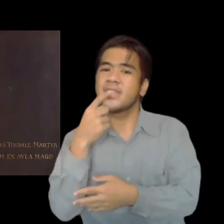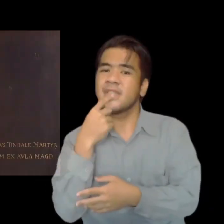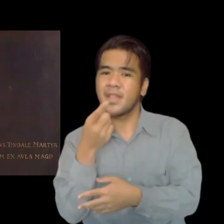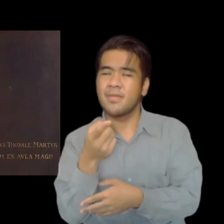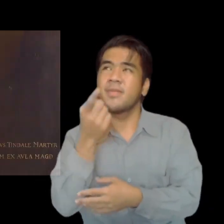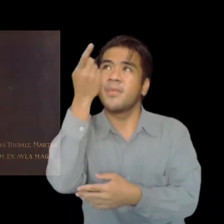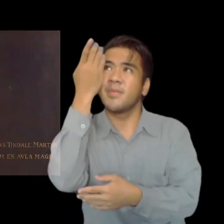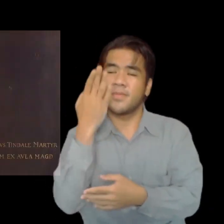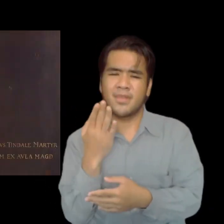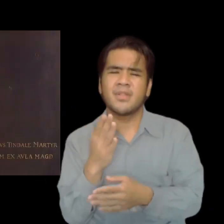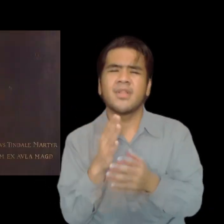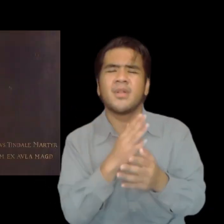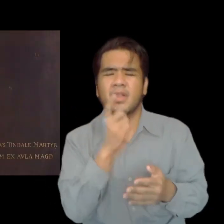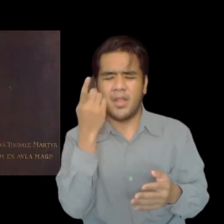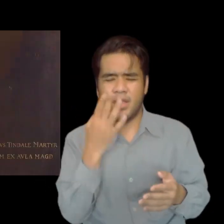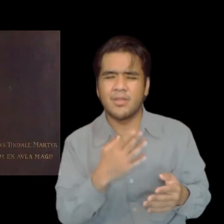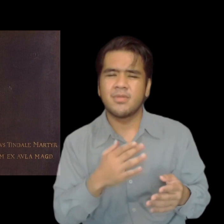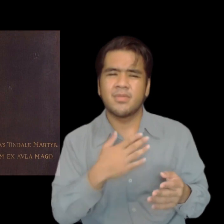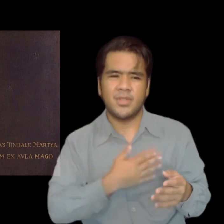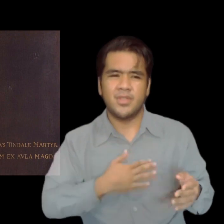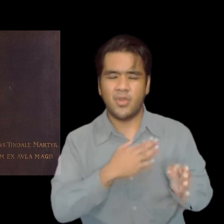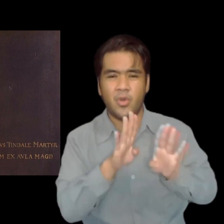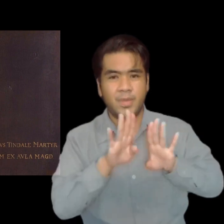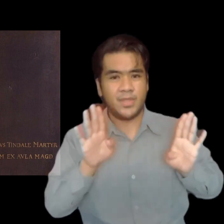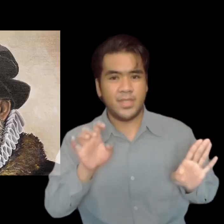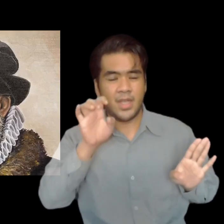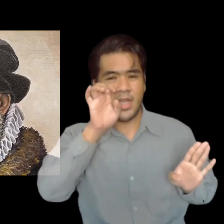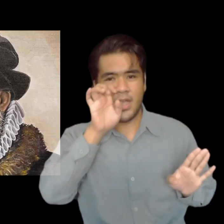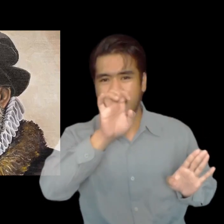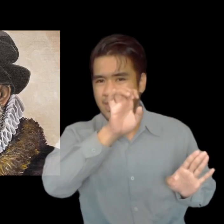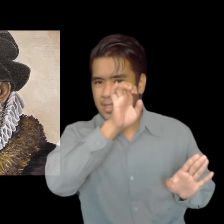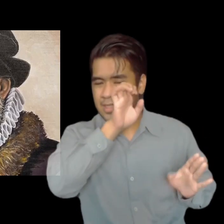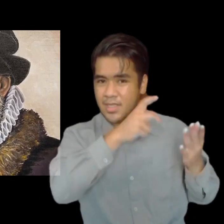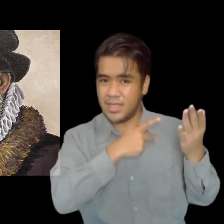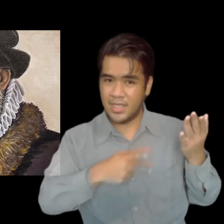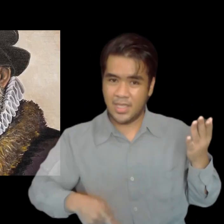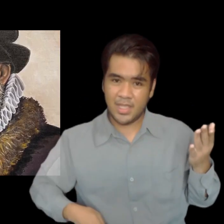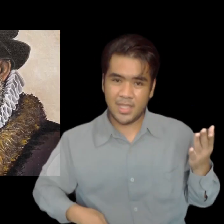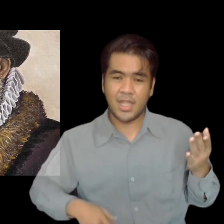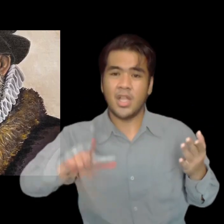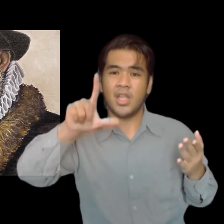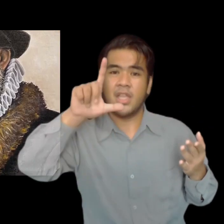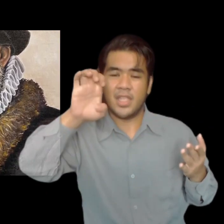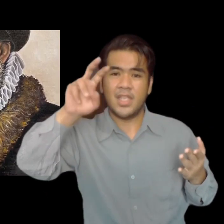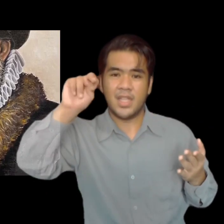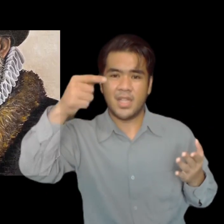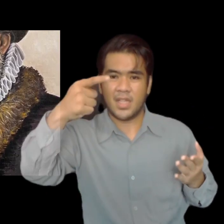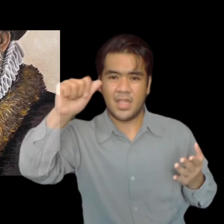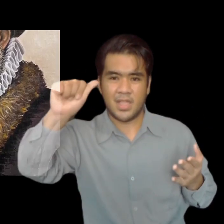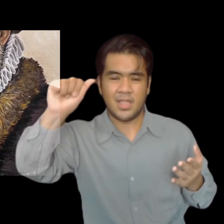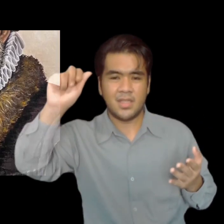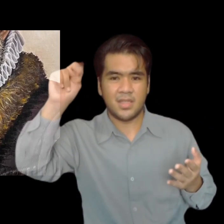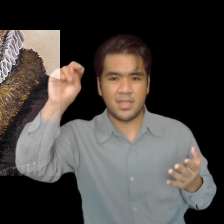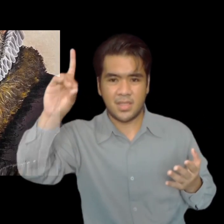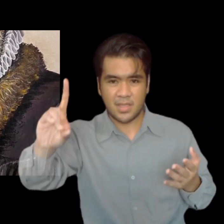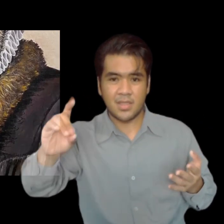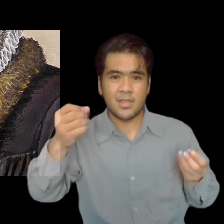those who were killed by the Catholic Church is William Tyndale. Tyndale was the first person to translate the Bible from the original Greek and Hebrew